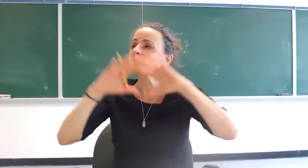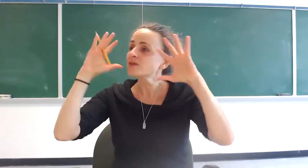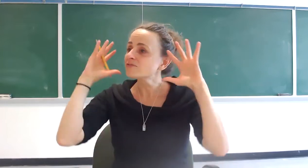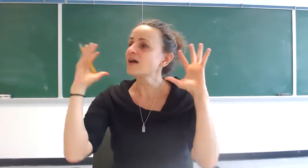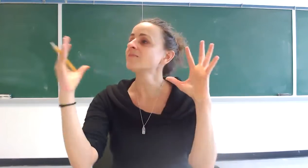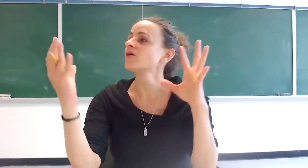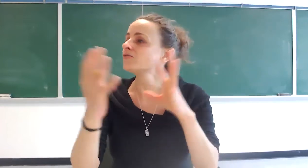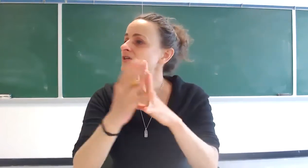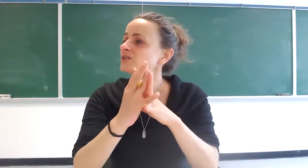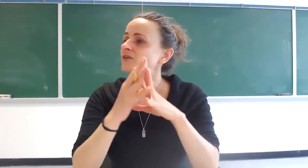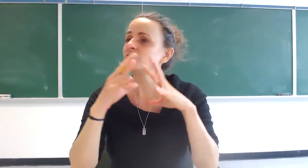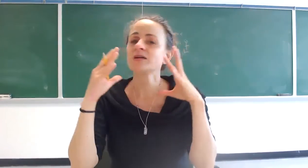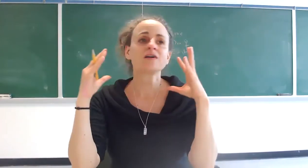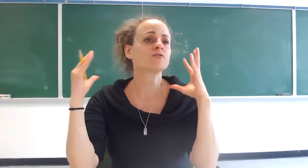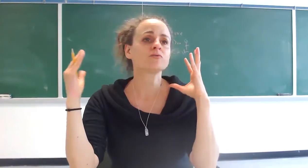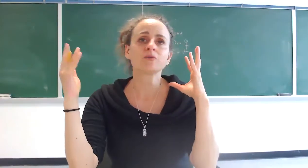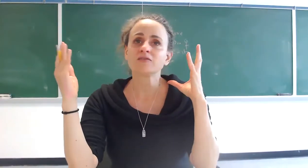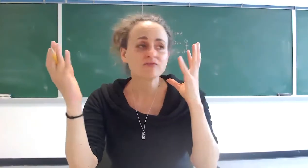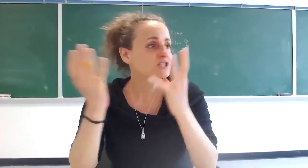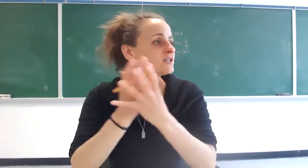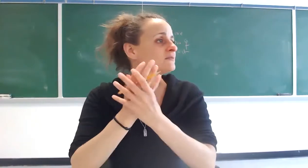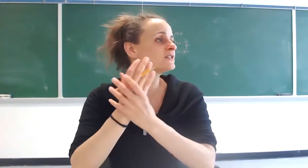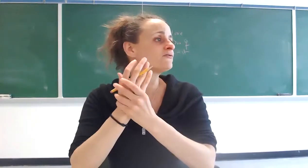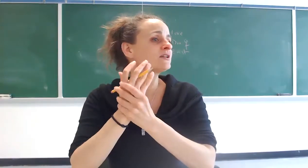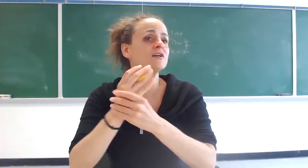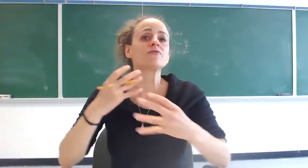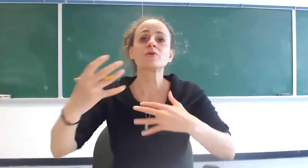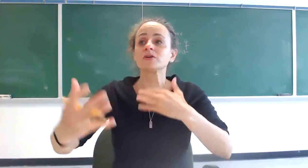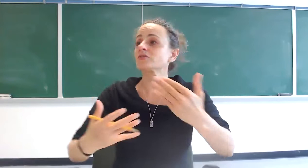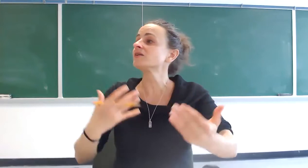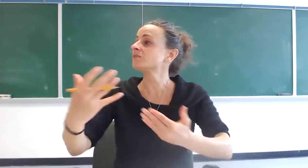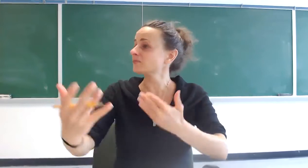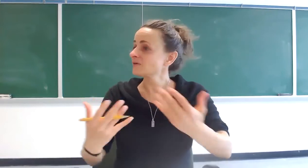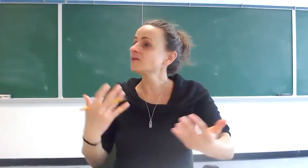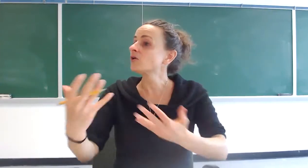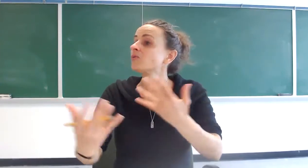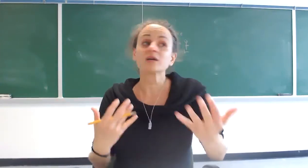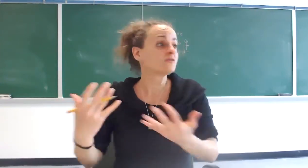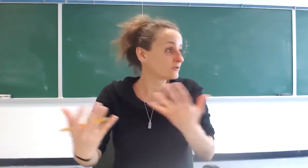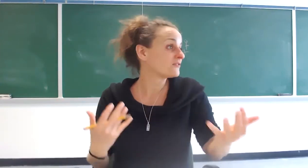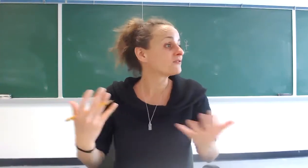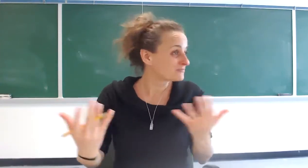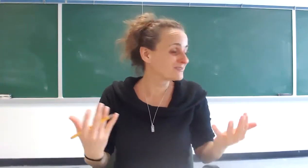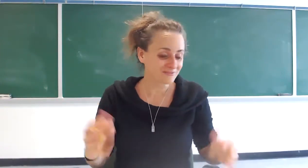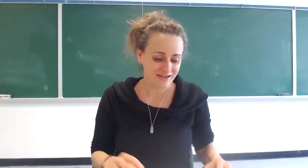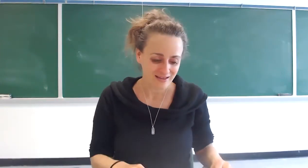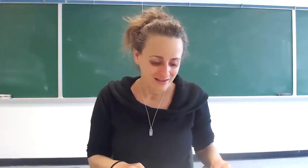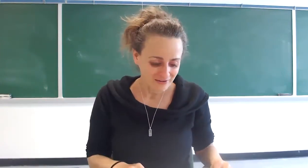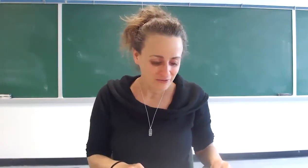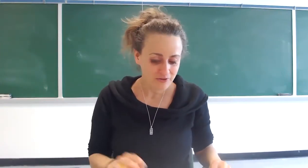revamp our vision of god we have to envision him differently if we're going to keep going together right so we're going